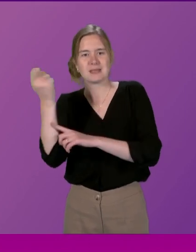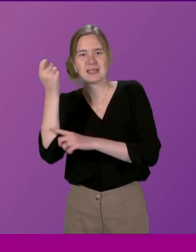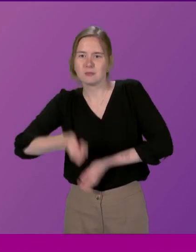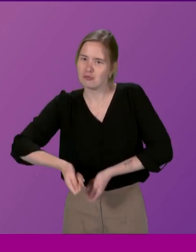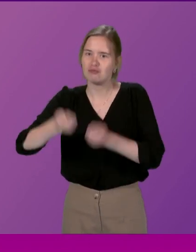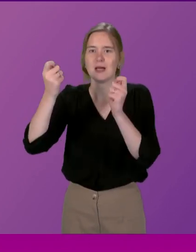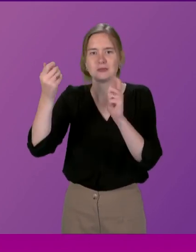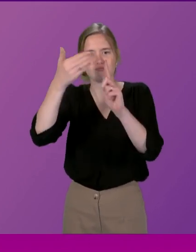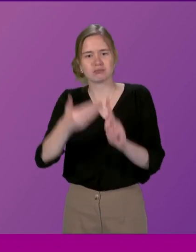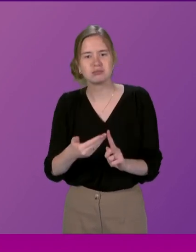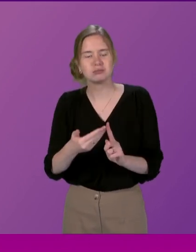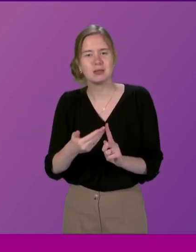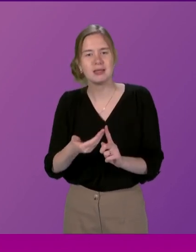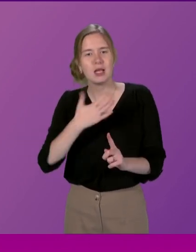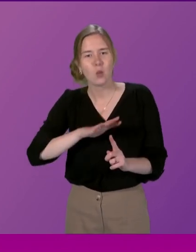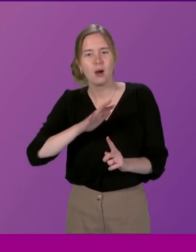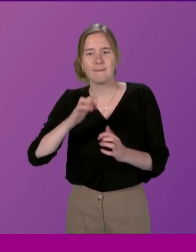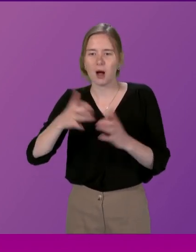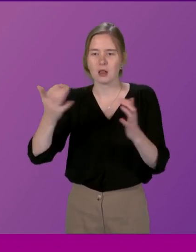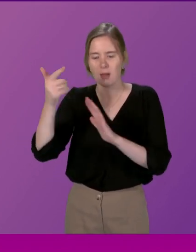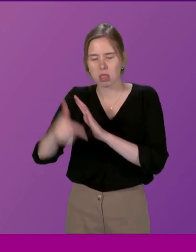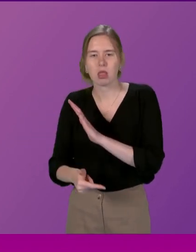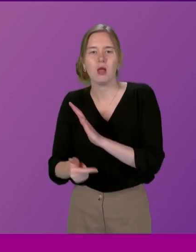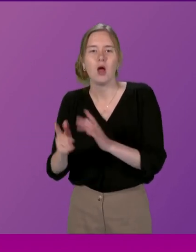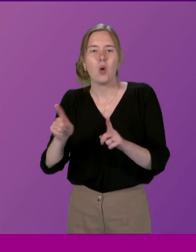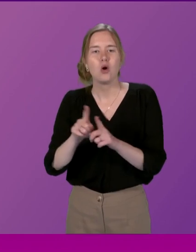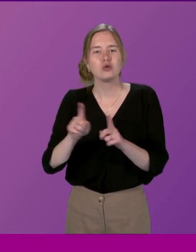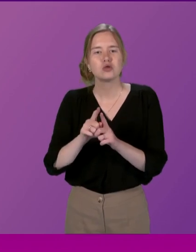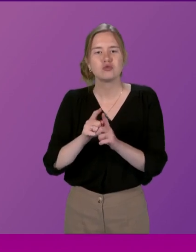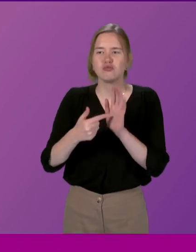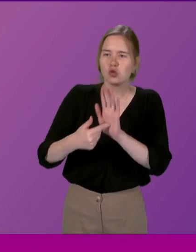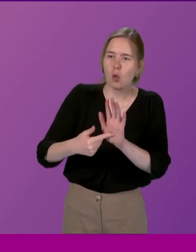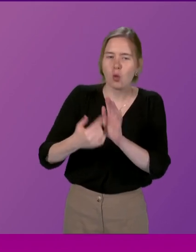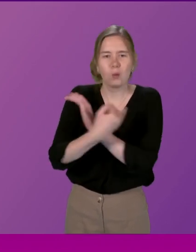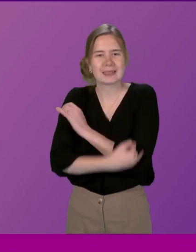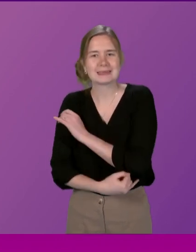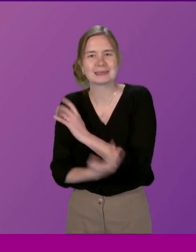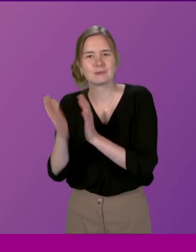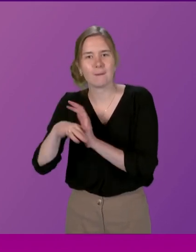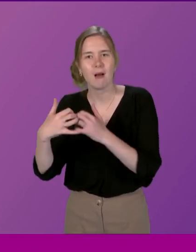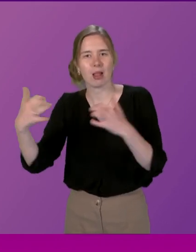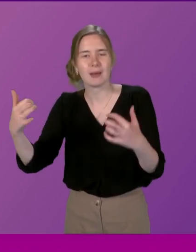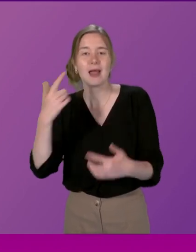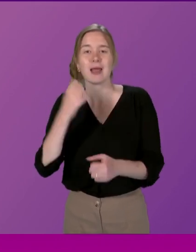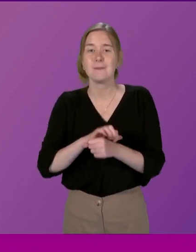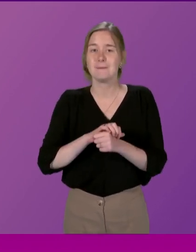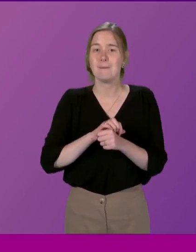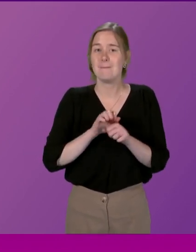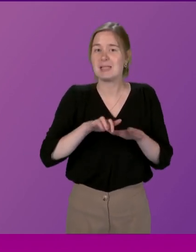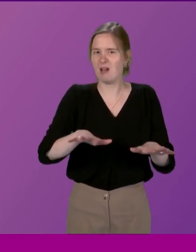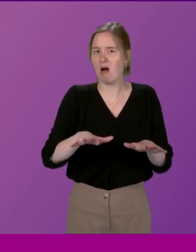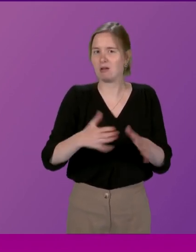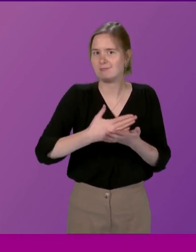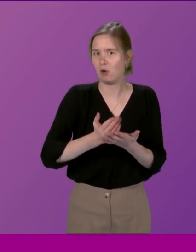highlighted they want to run parliament down and emphasise its weaknesses and I think the media does have a part to play in this